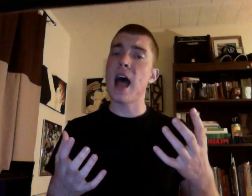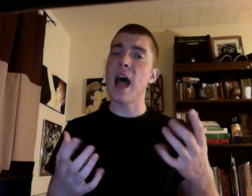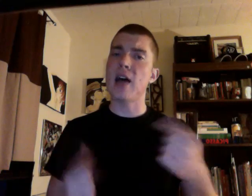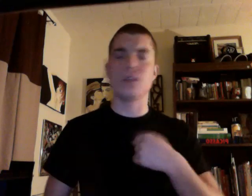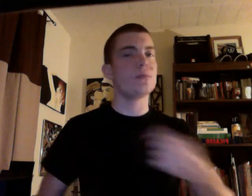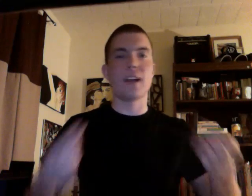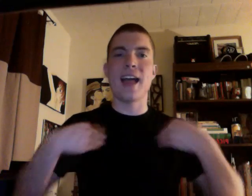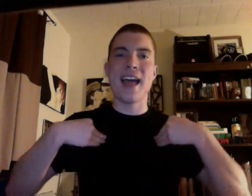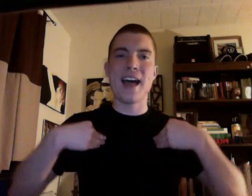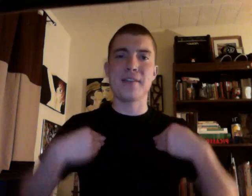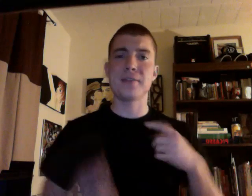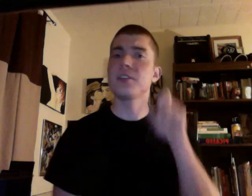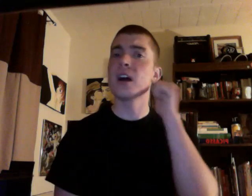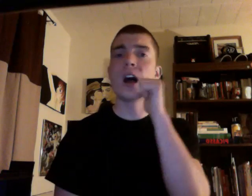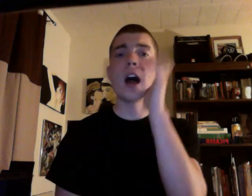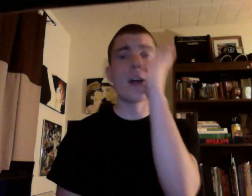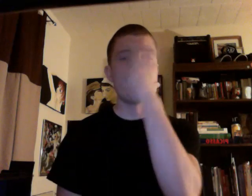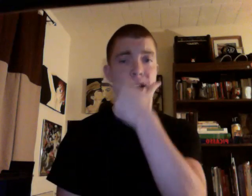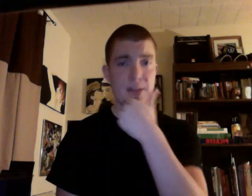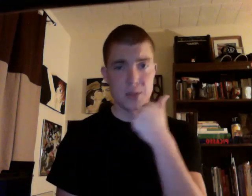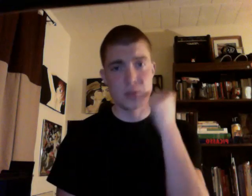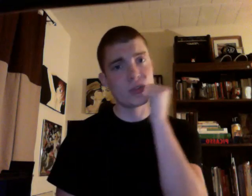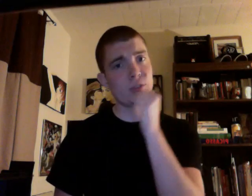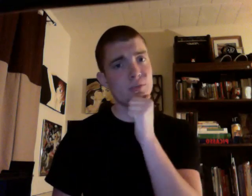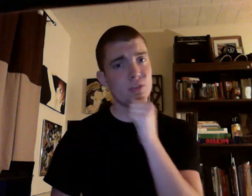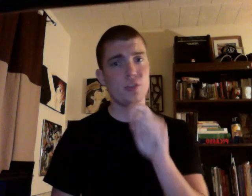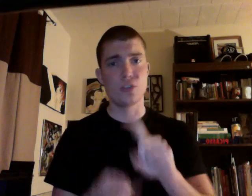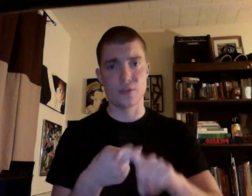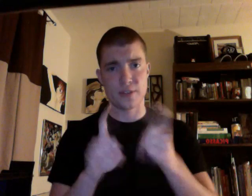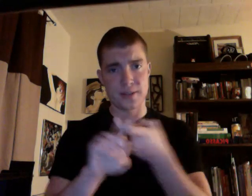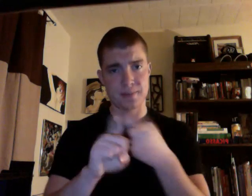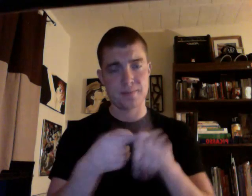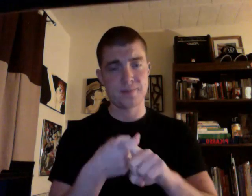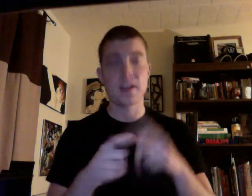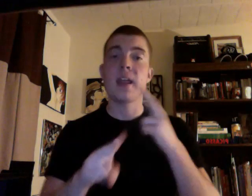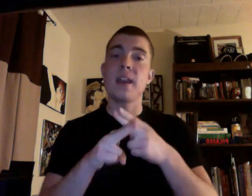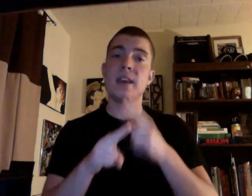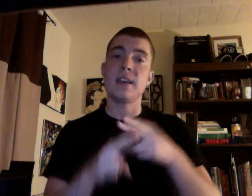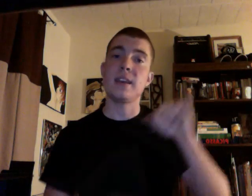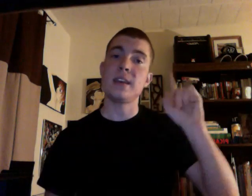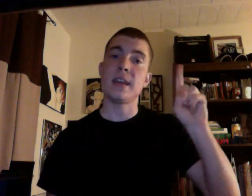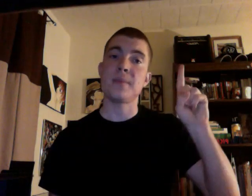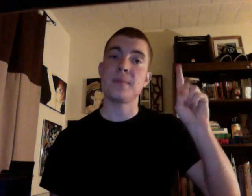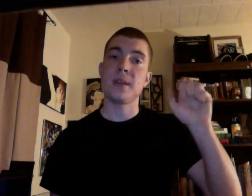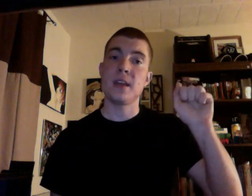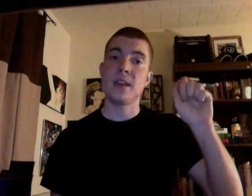Oh, I have a very beautiful girlfriend named Danielle.